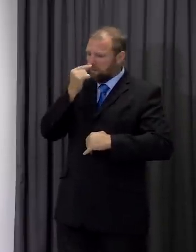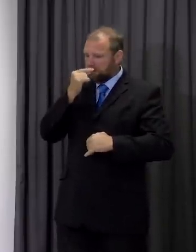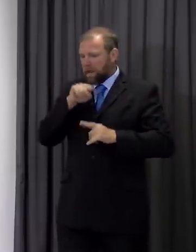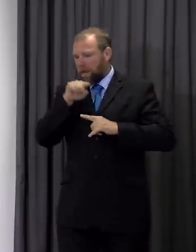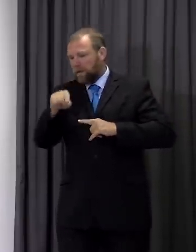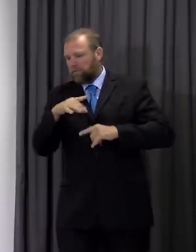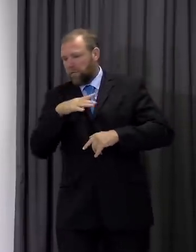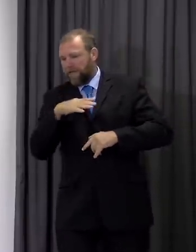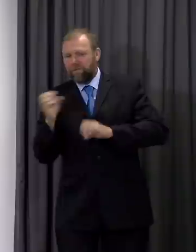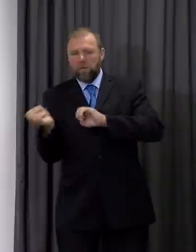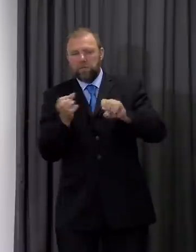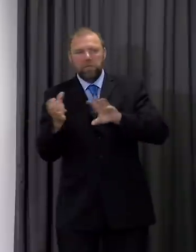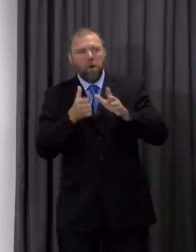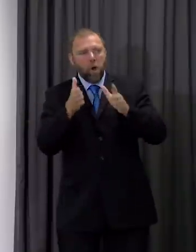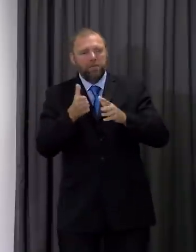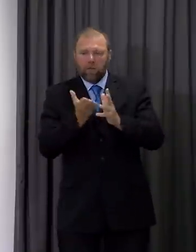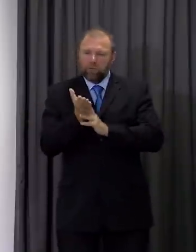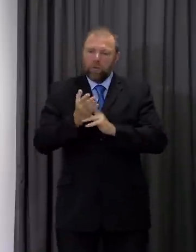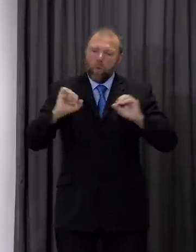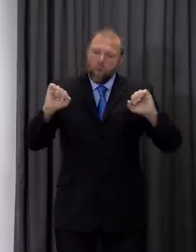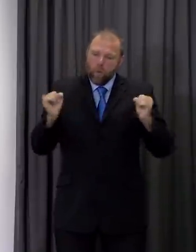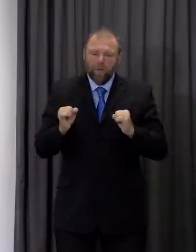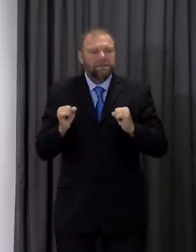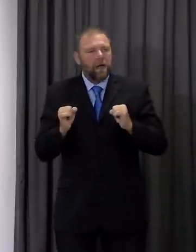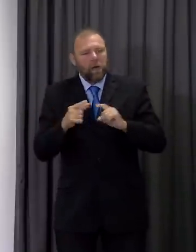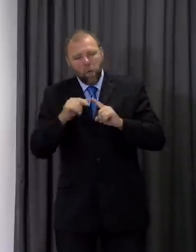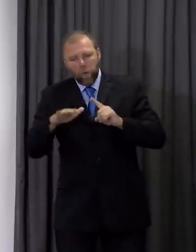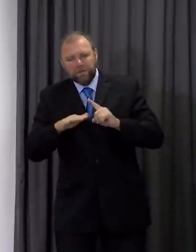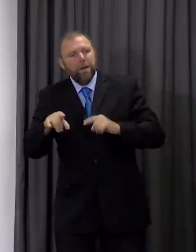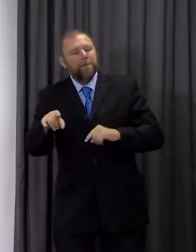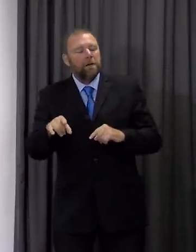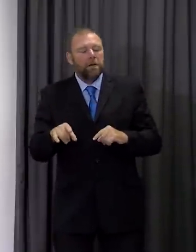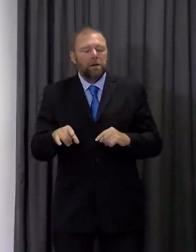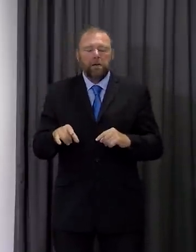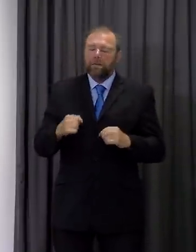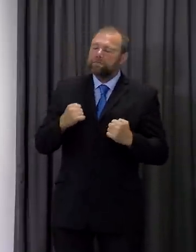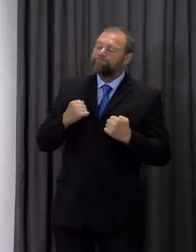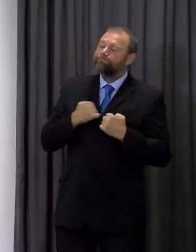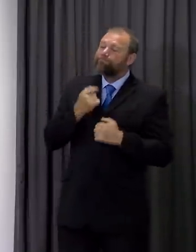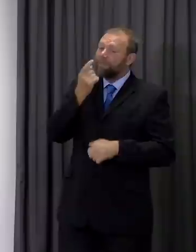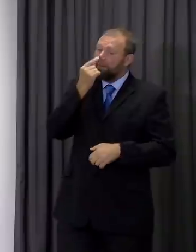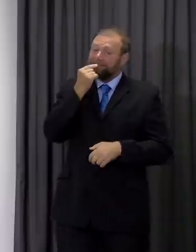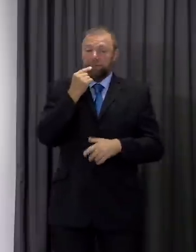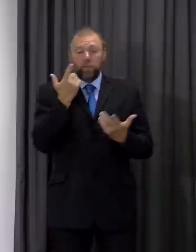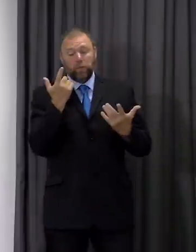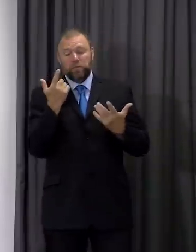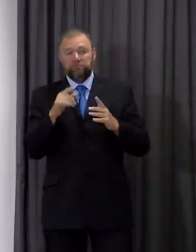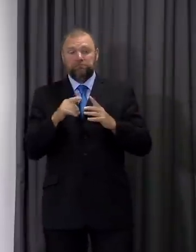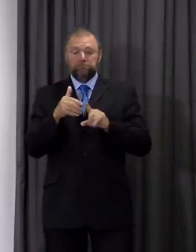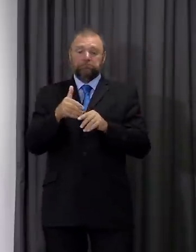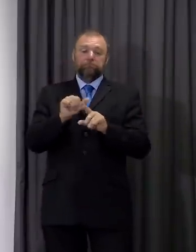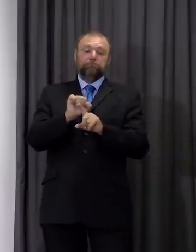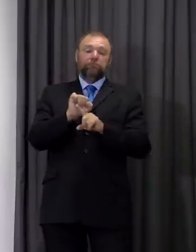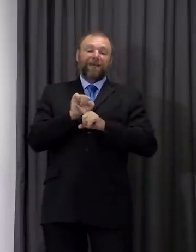and the winter and that's entirely the right thing to do. Our ability to keep out of lockdown depends on the choices that each one of us is